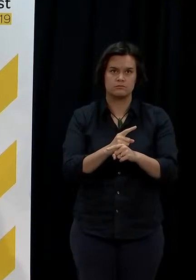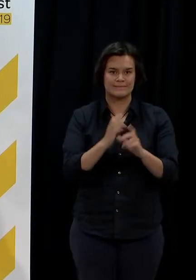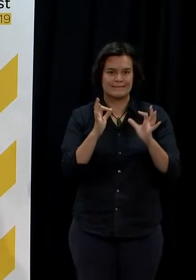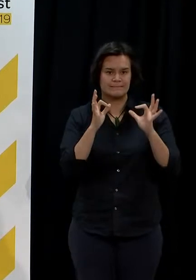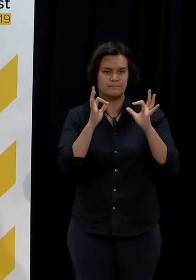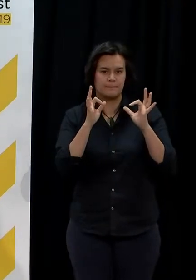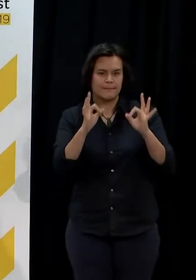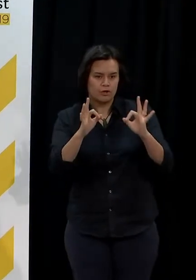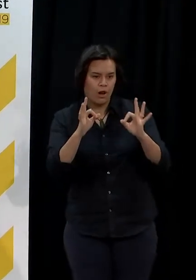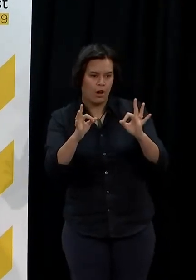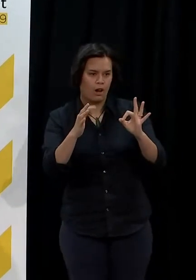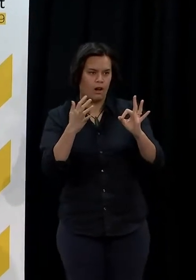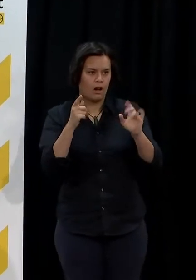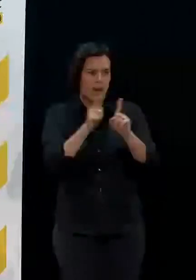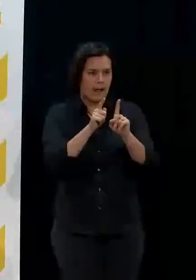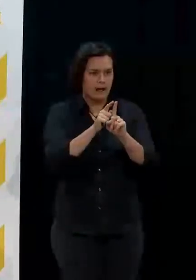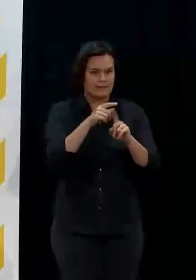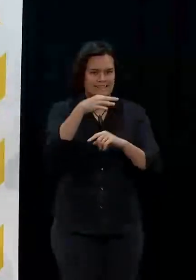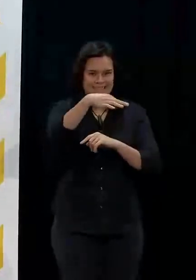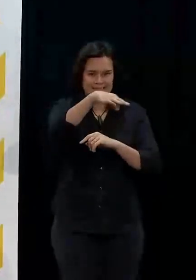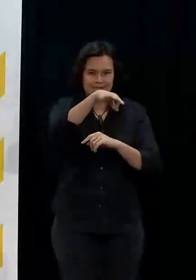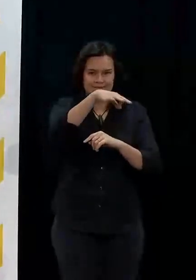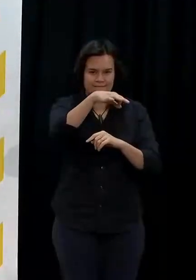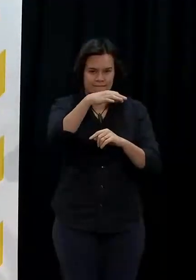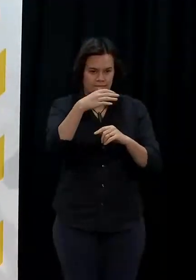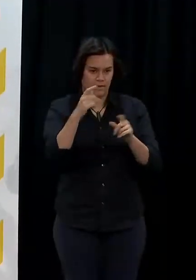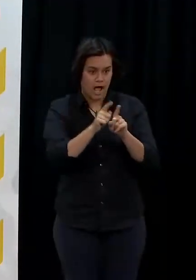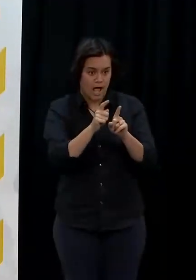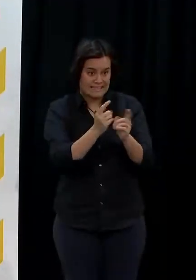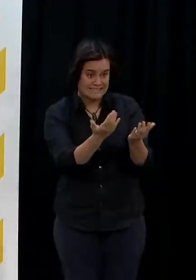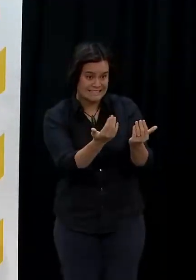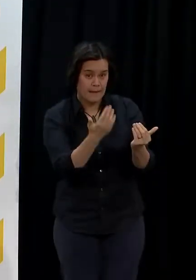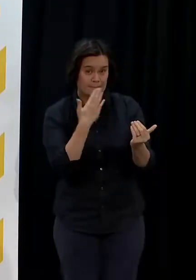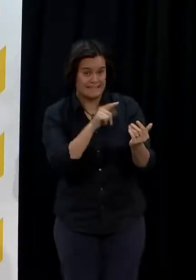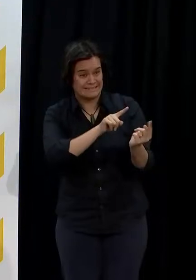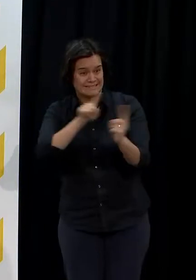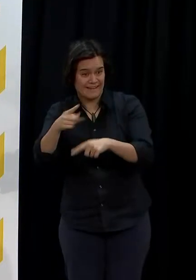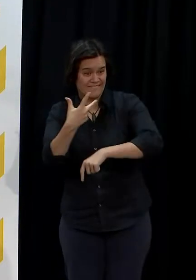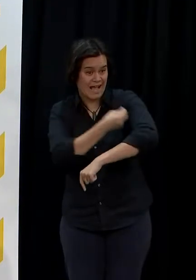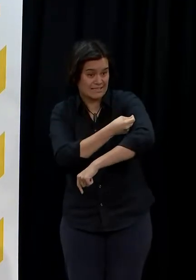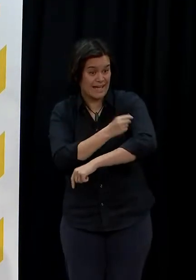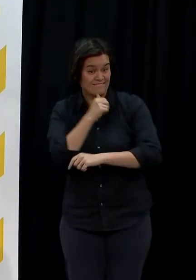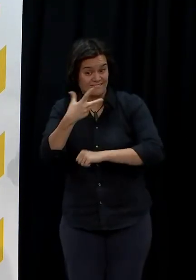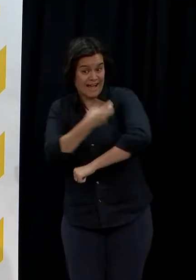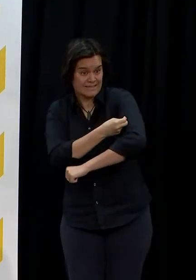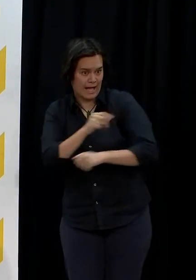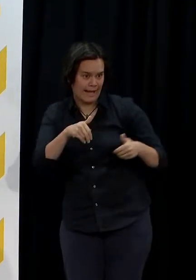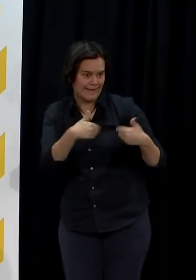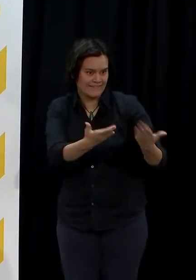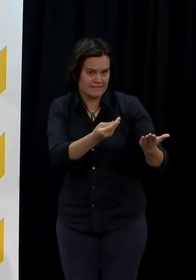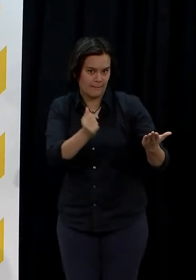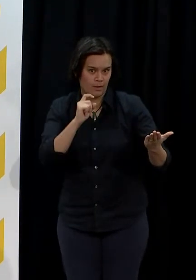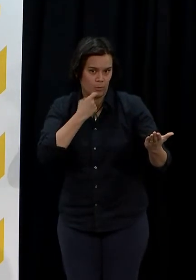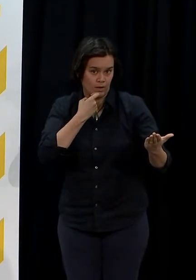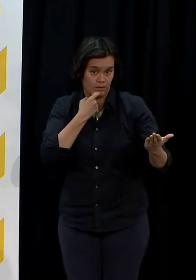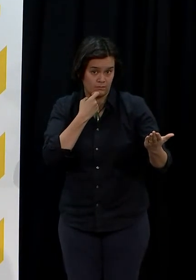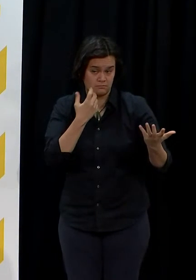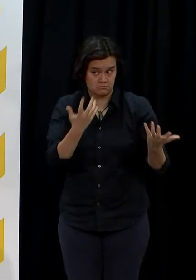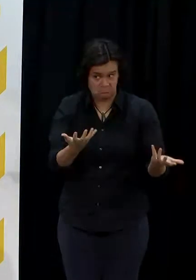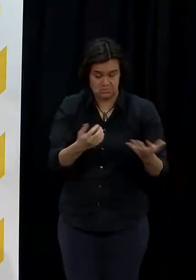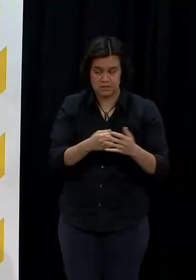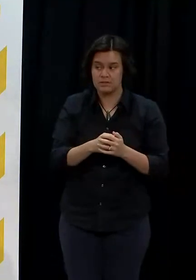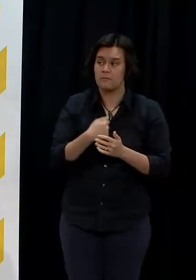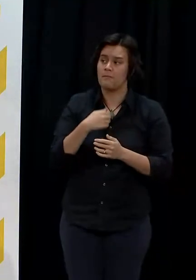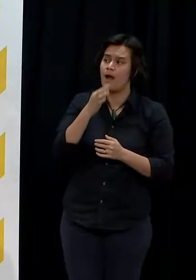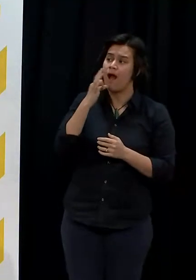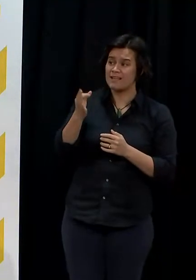people, rangatahi, in order to get them vaccinated. You've already seen the likes of Nākuhino Trust, for example, in Moriwa